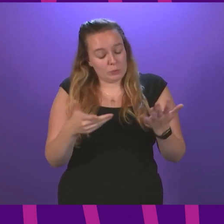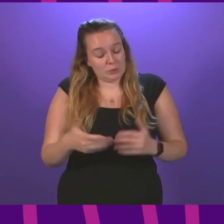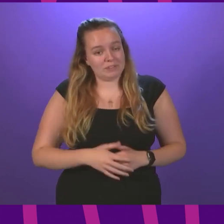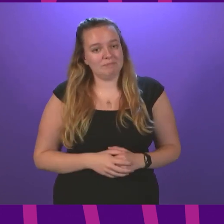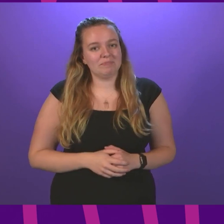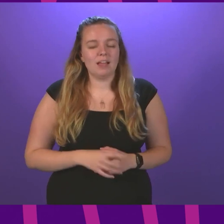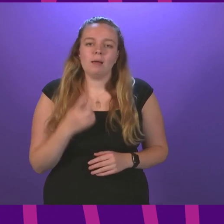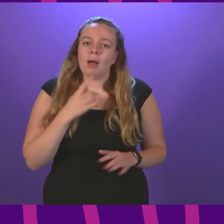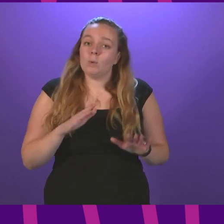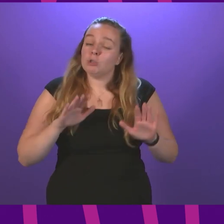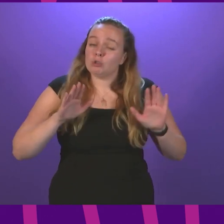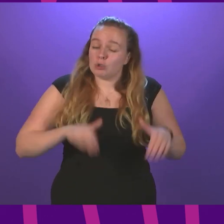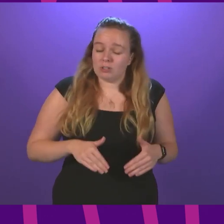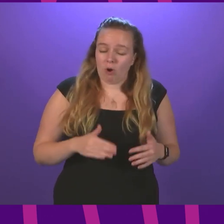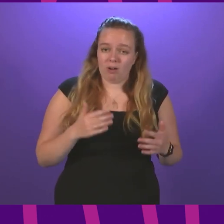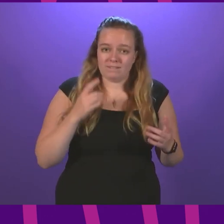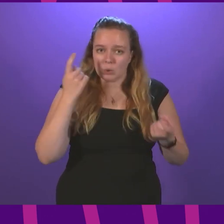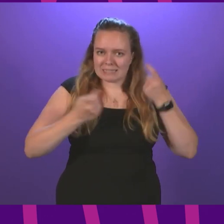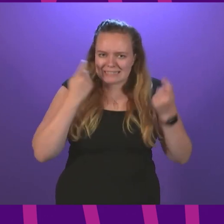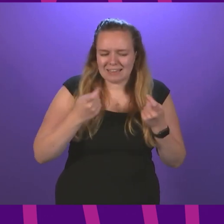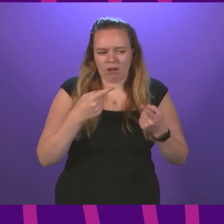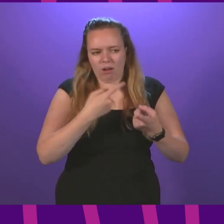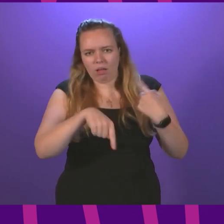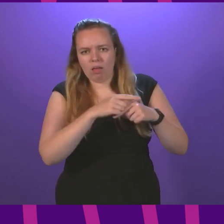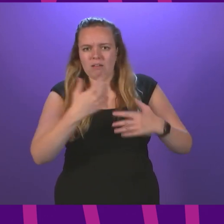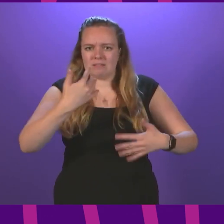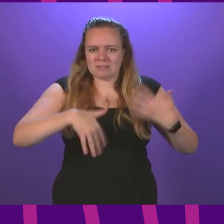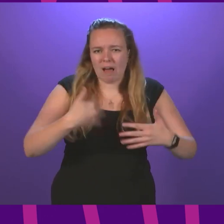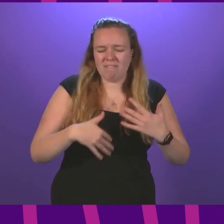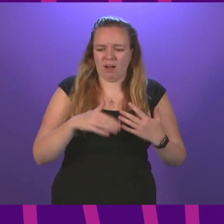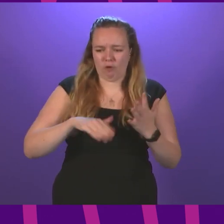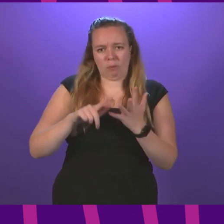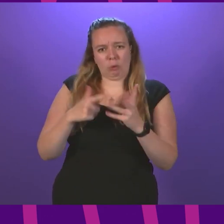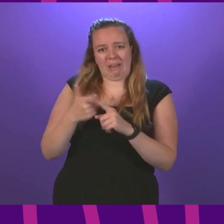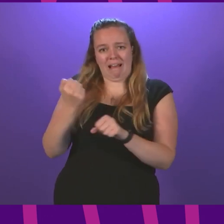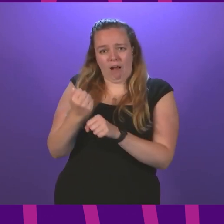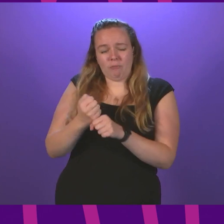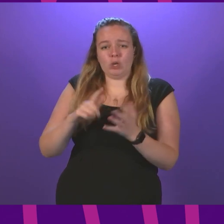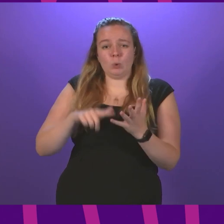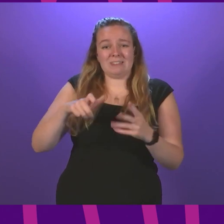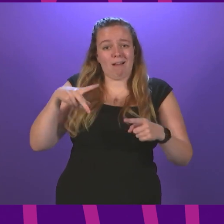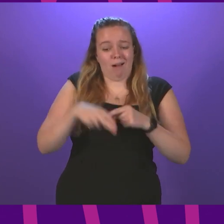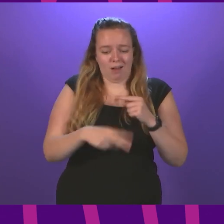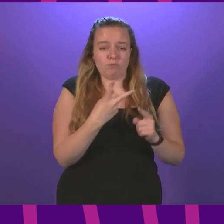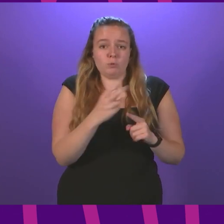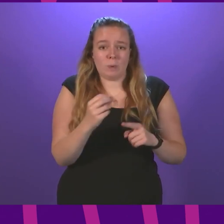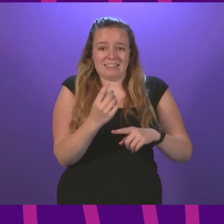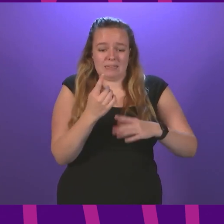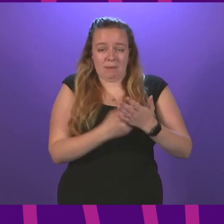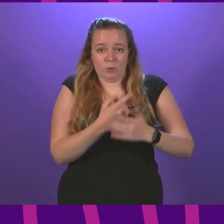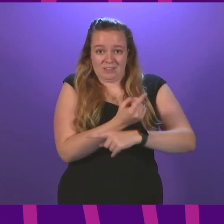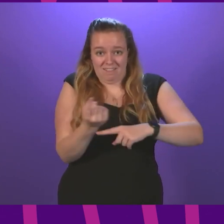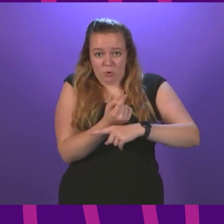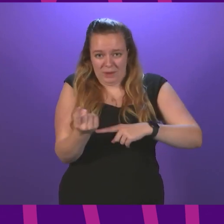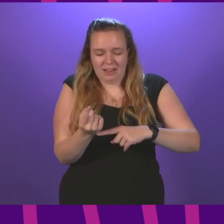these matters. But we should not have to consider the hardship of the UK government's decision to cut universal credit by £20 per week will